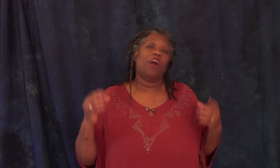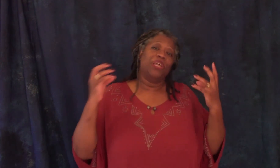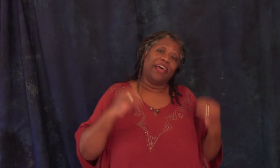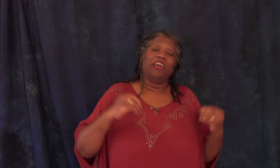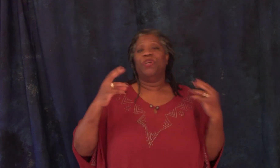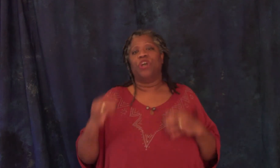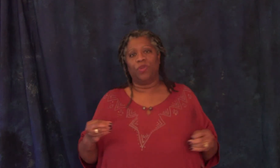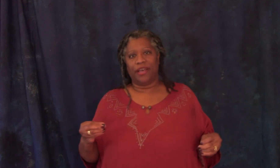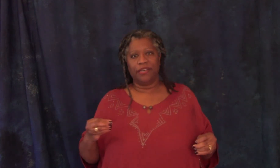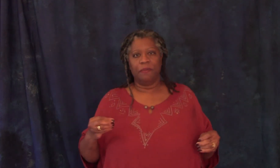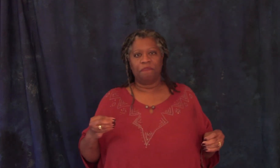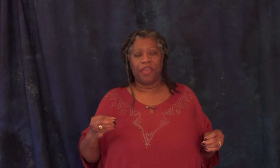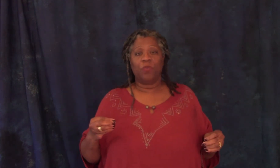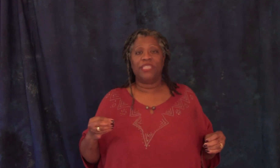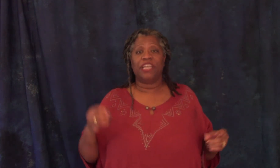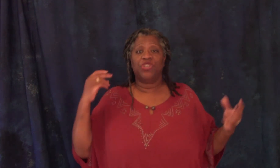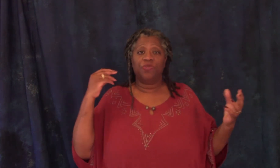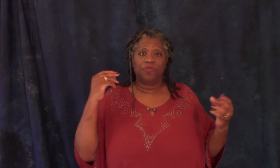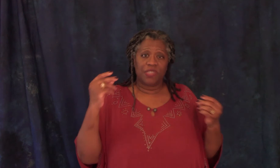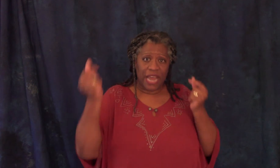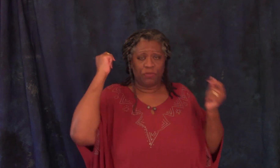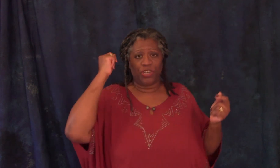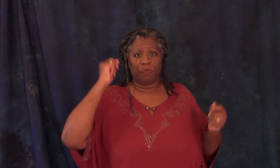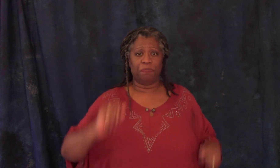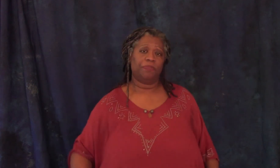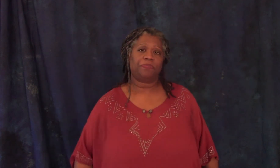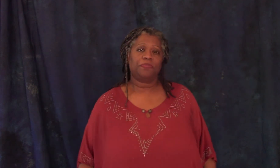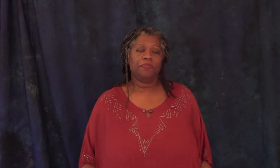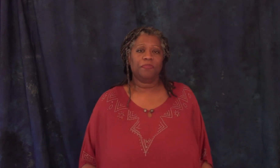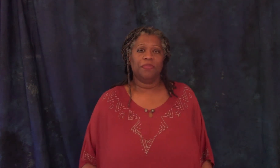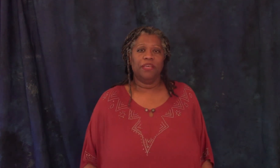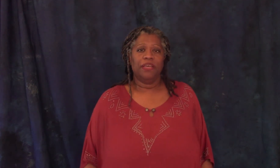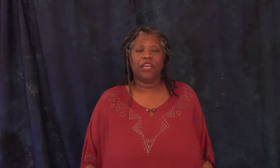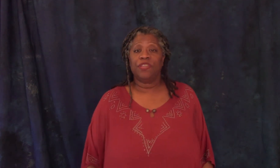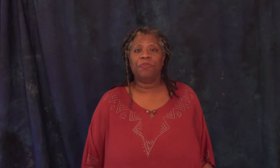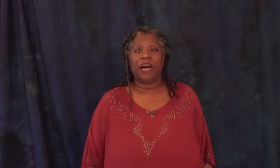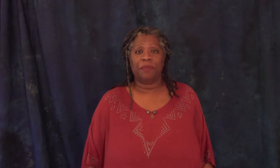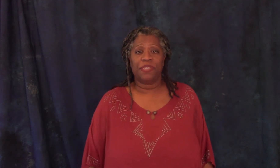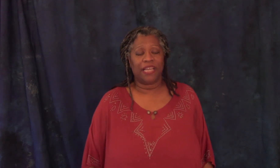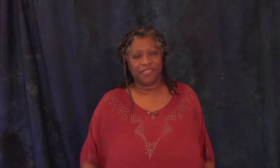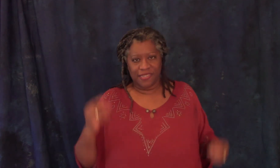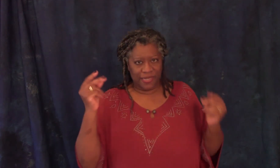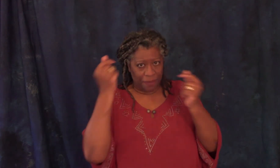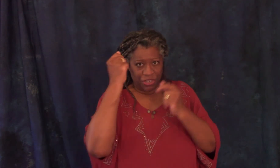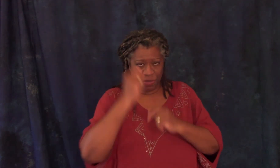we like and we don't like and we tend to snap judge people now sometimes that snap judgment